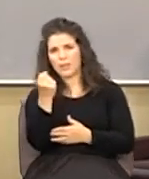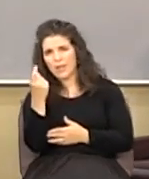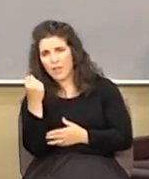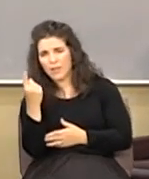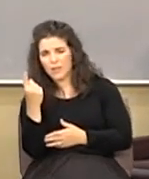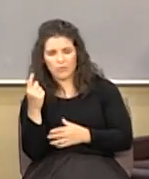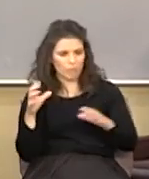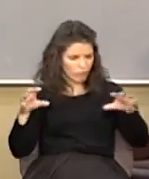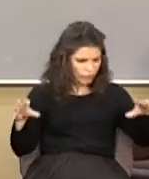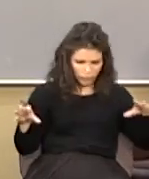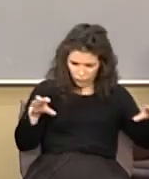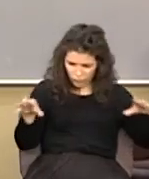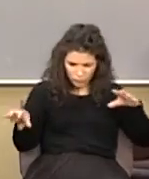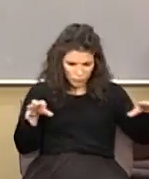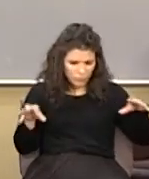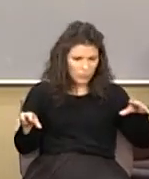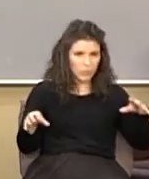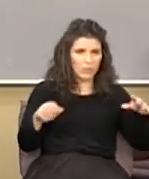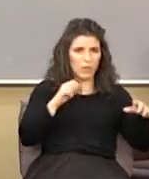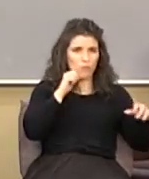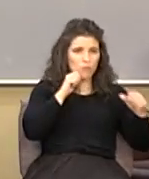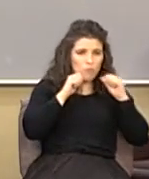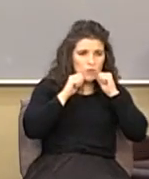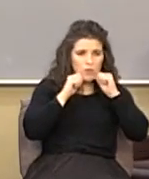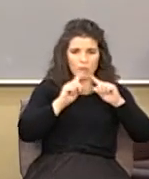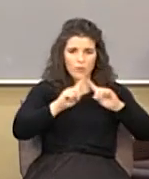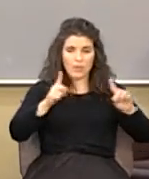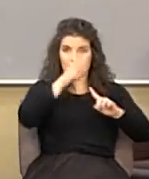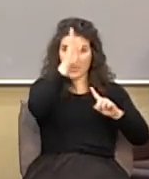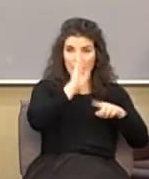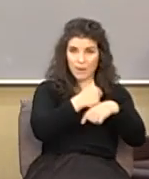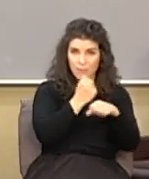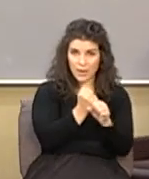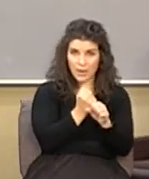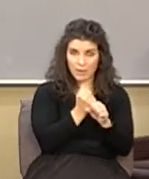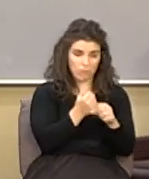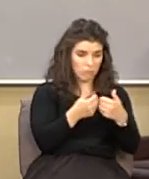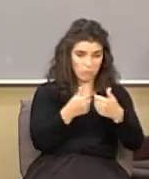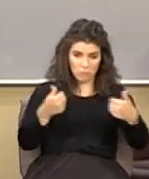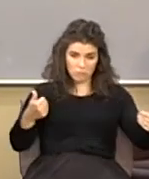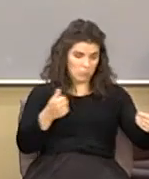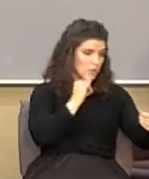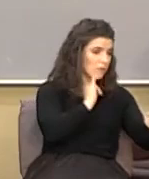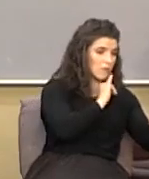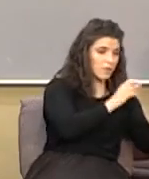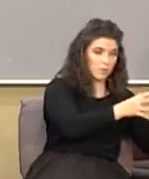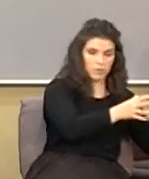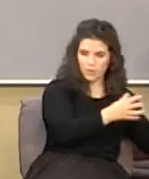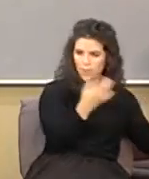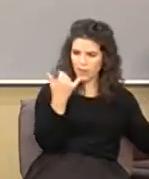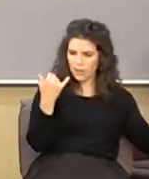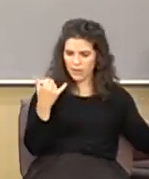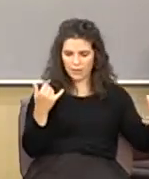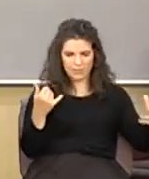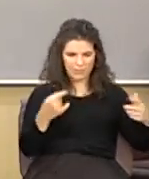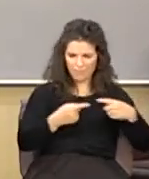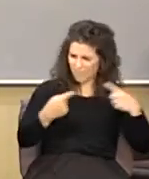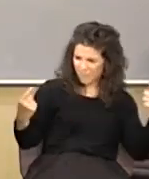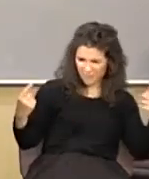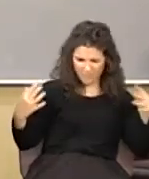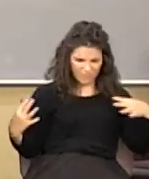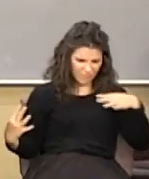two different that's a racial distinction that God made when he said Israel aside and they call each other the contempt the enmity